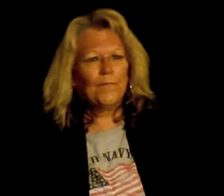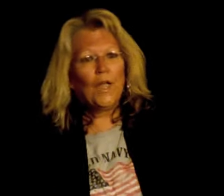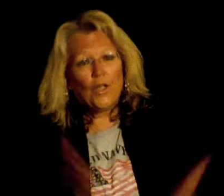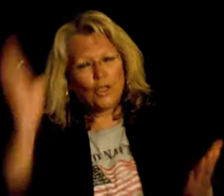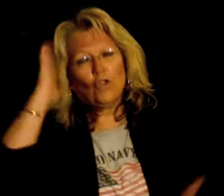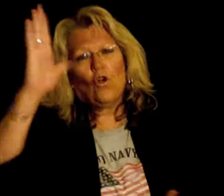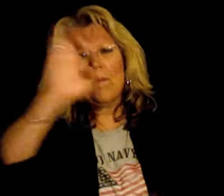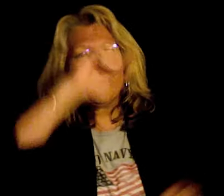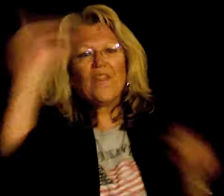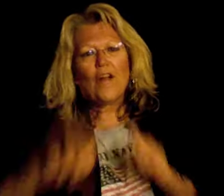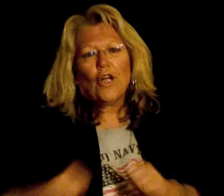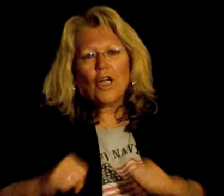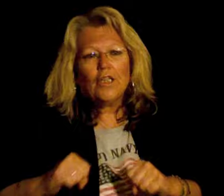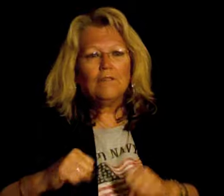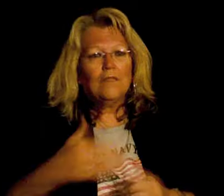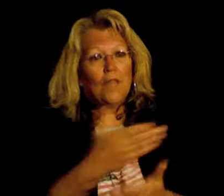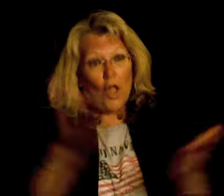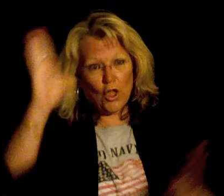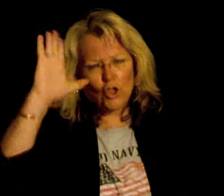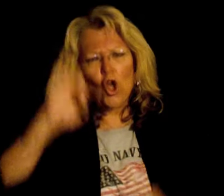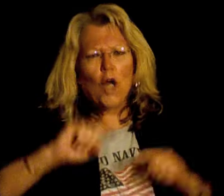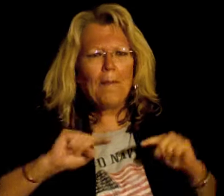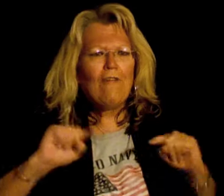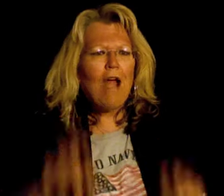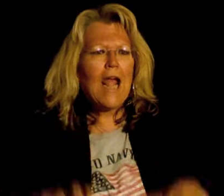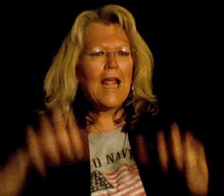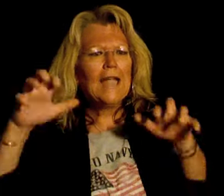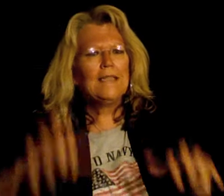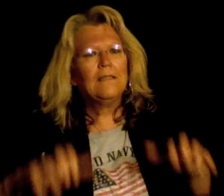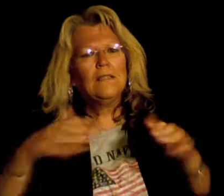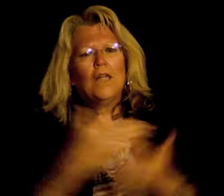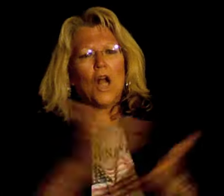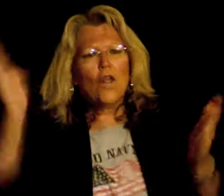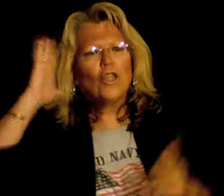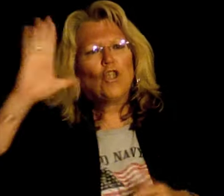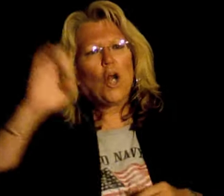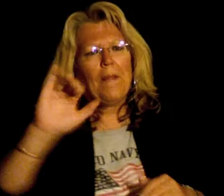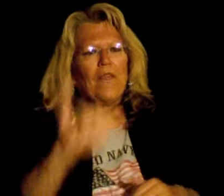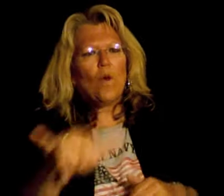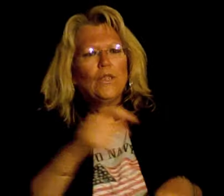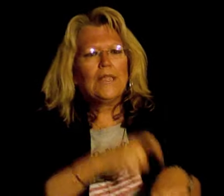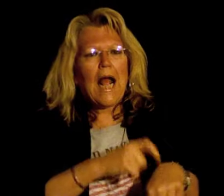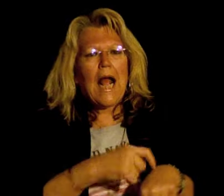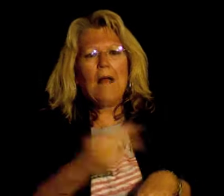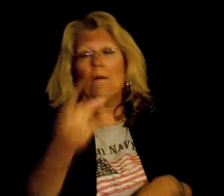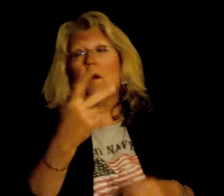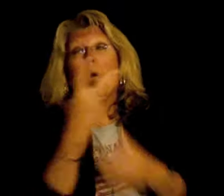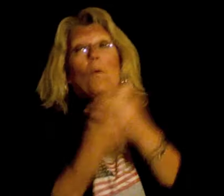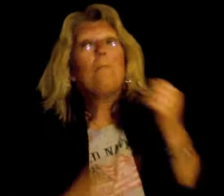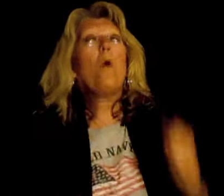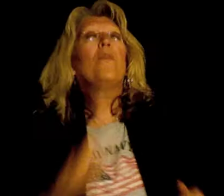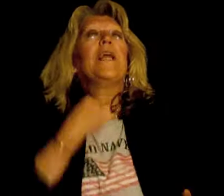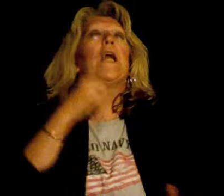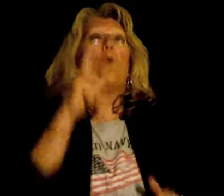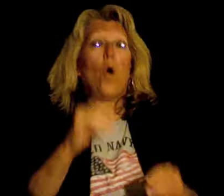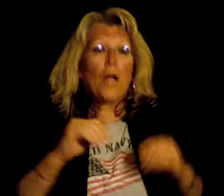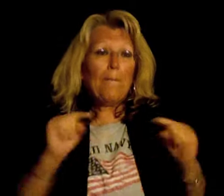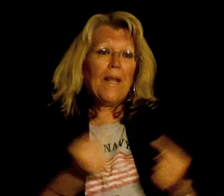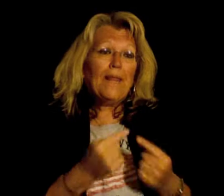There's gonna be thunder There's gonna be rain There's gonna be those times When both get caught up in